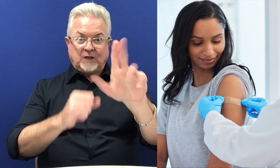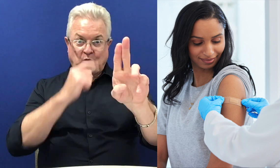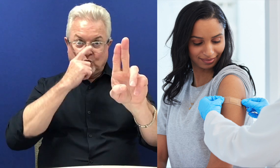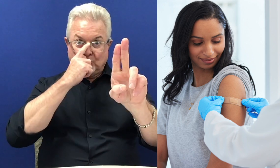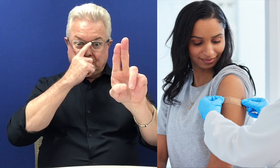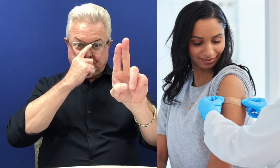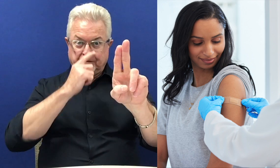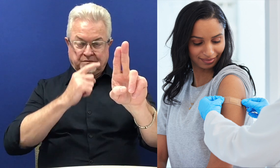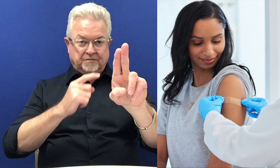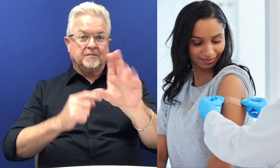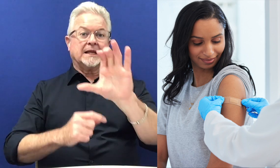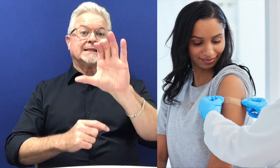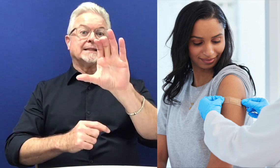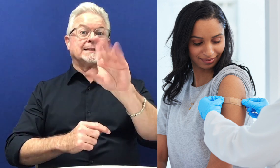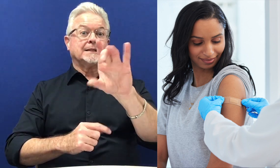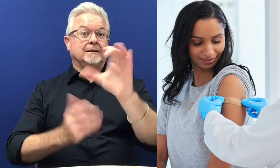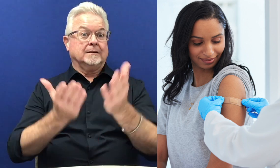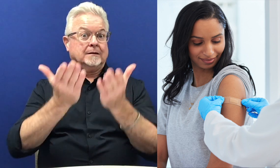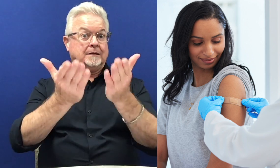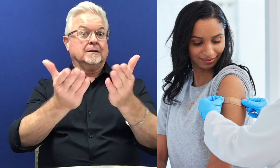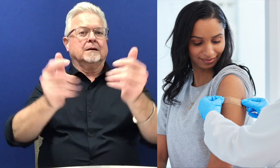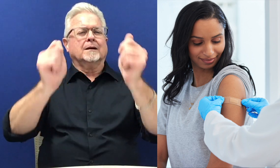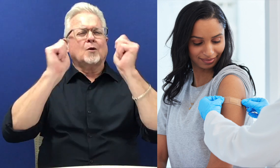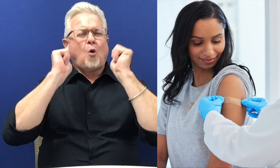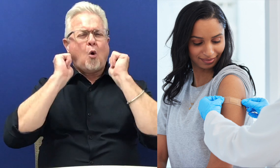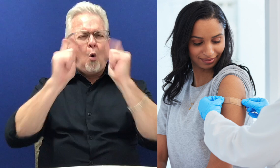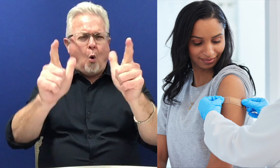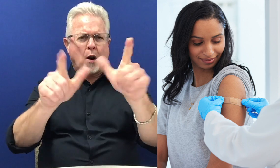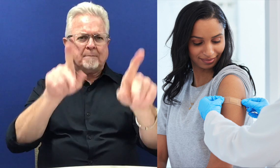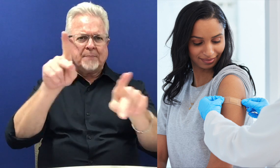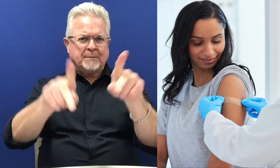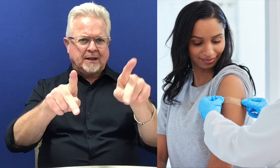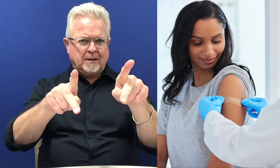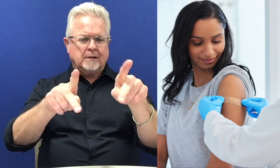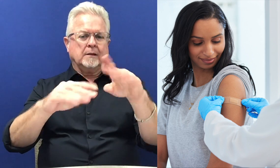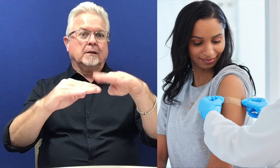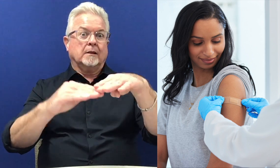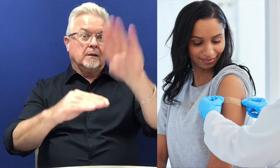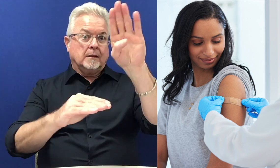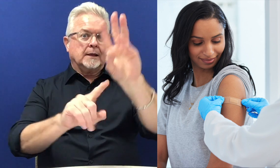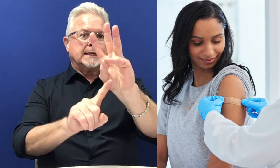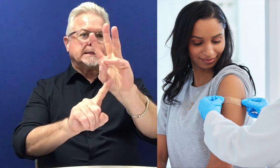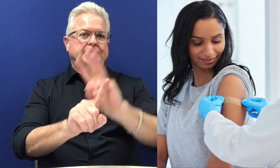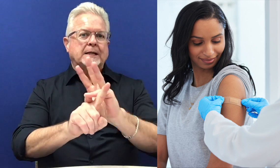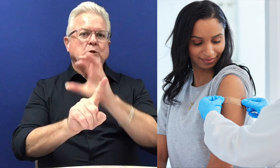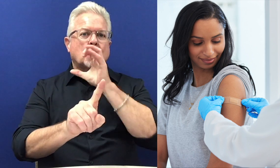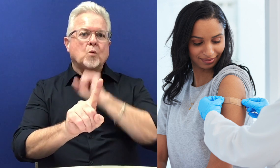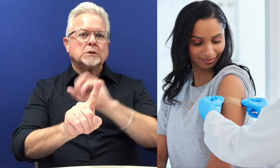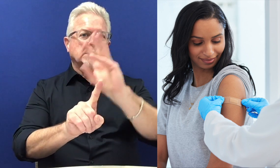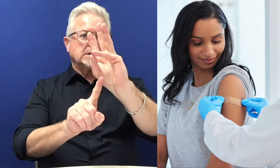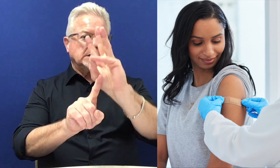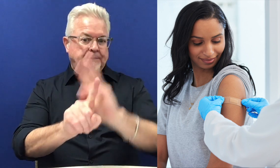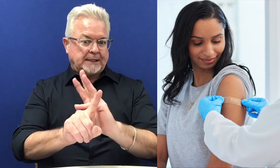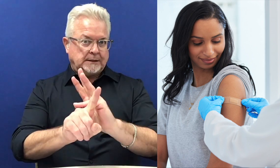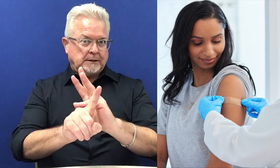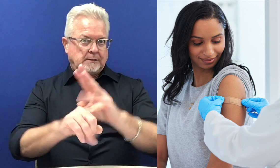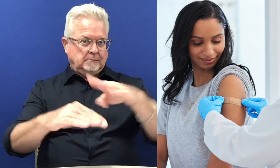for the COVID and the flu vaccine, the CDC recommends that everyone above the age of six months old